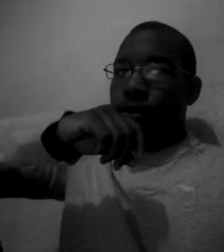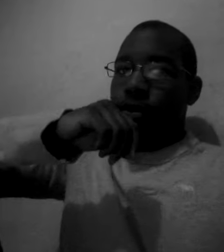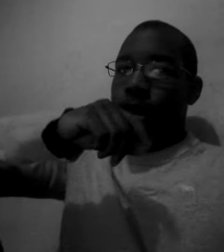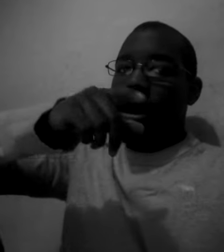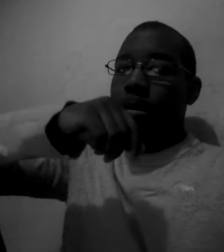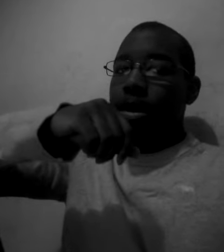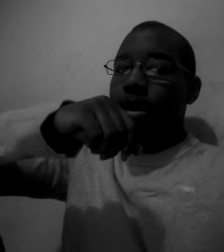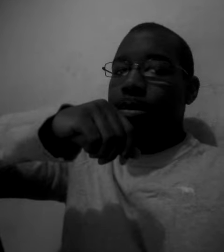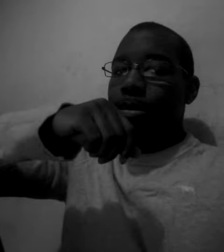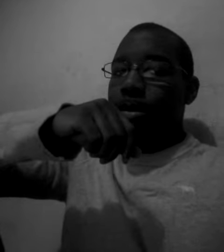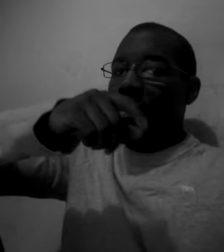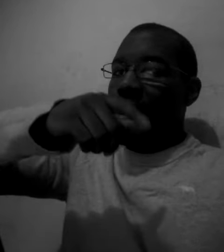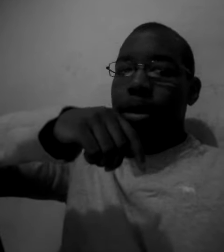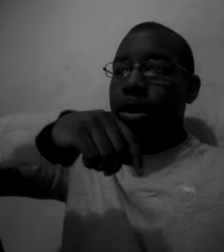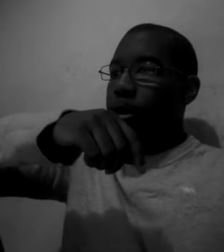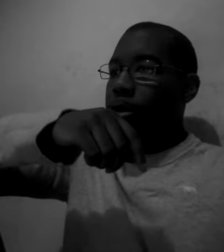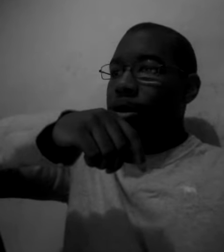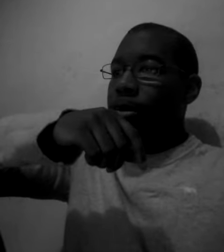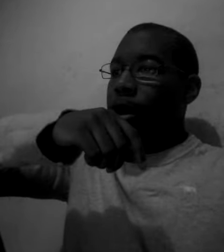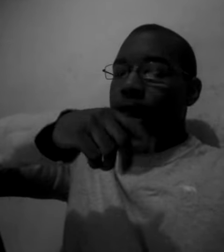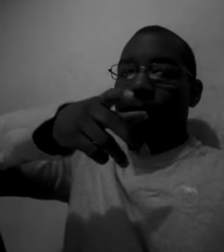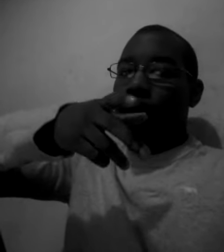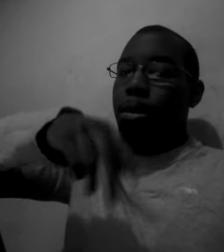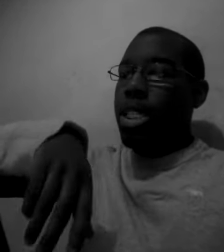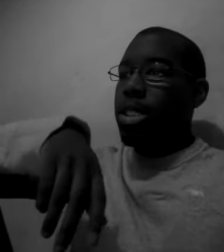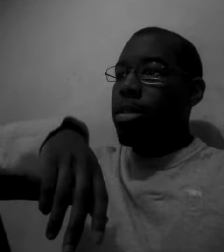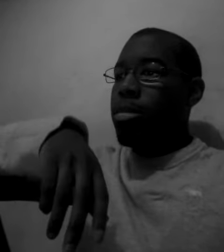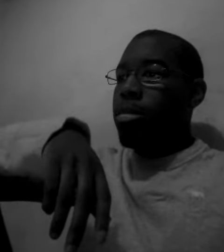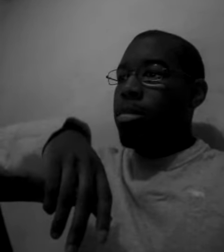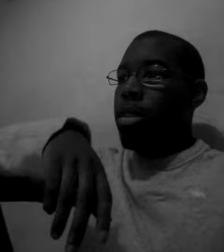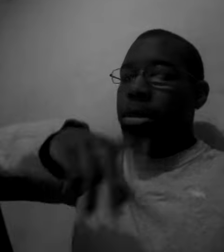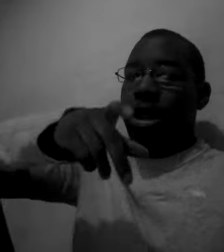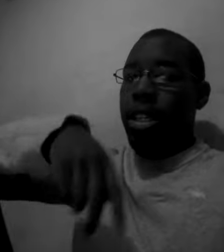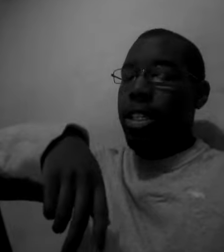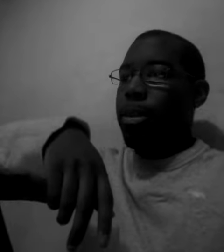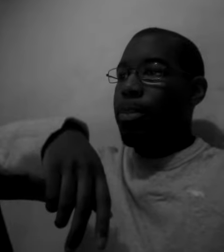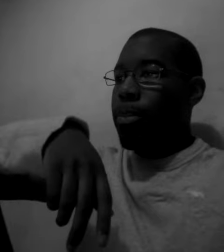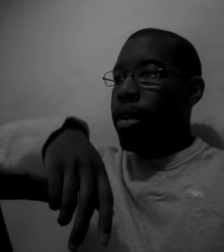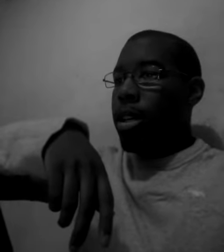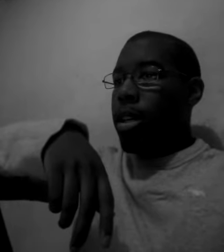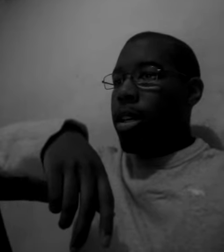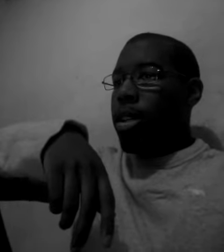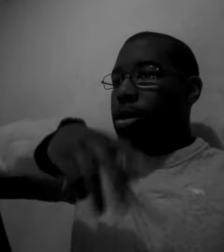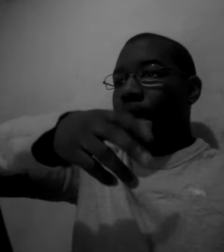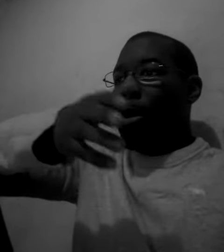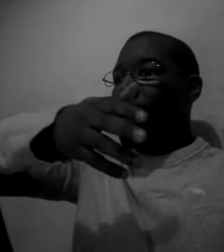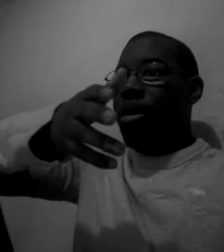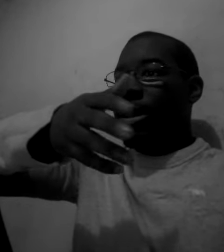The numbers. The numbers, people. I've already mentioned it. I'm going say it again. To worry about the numbers is